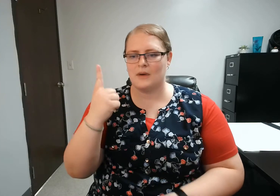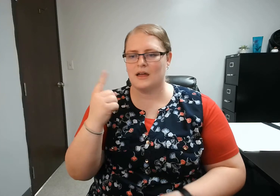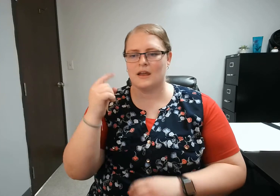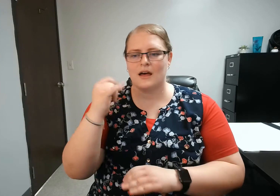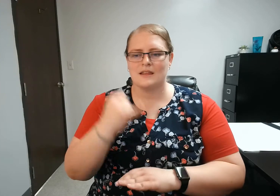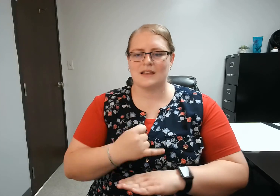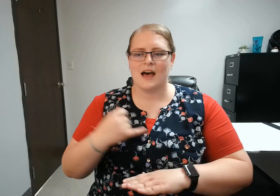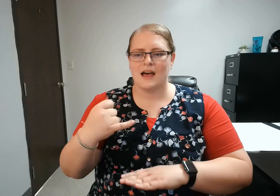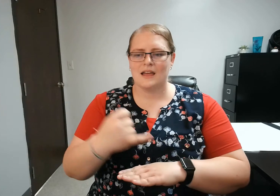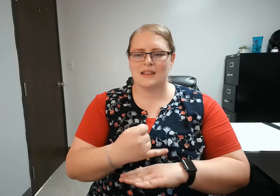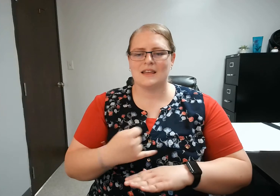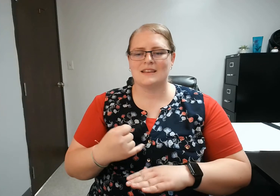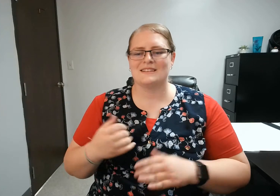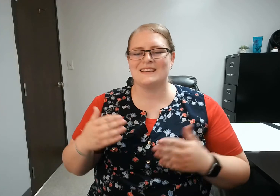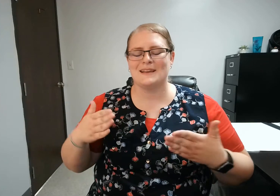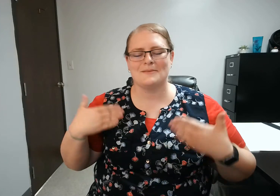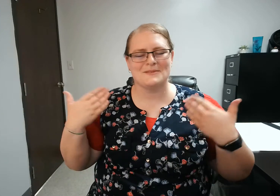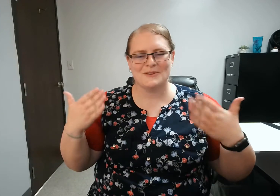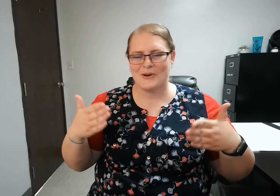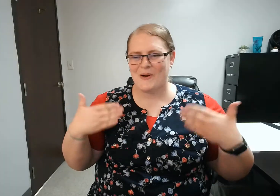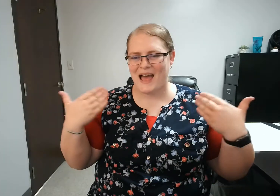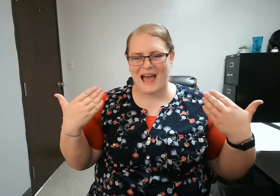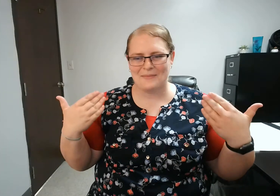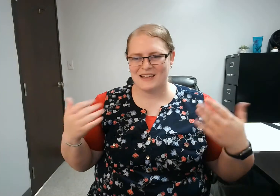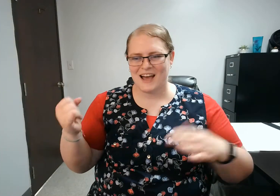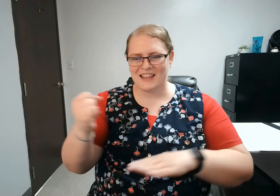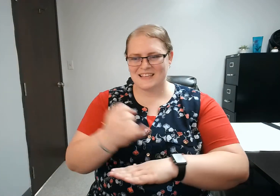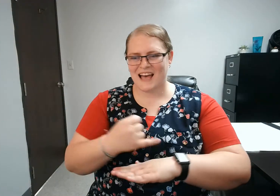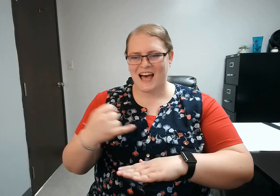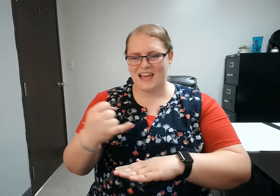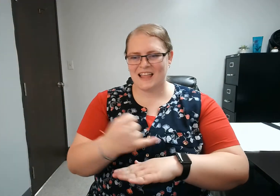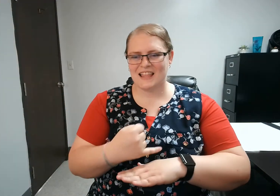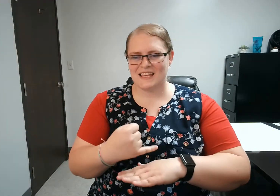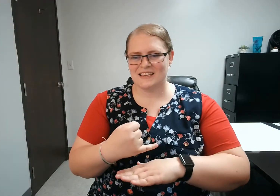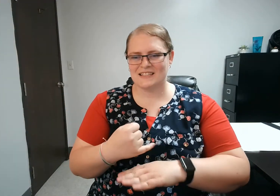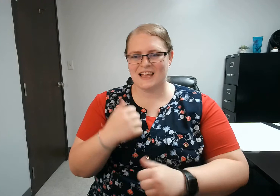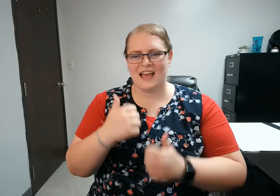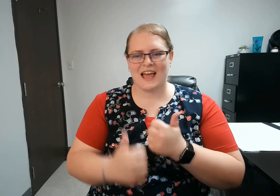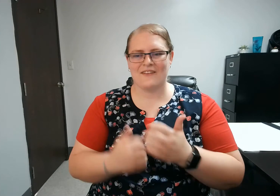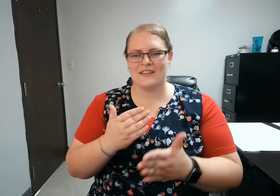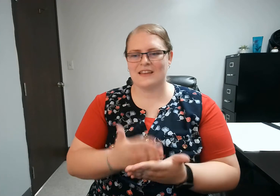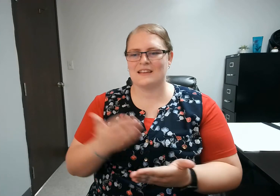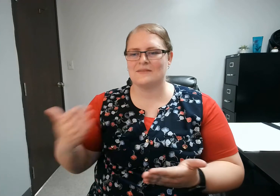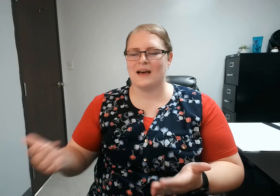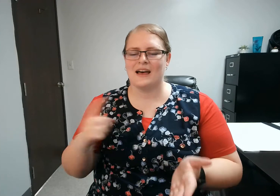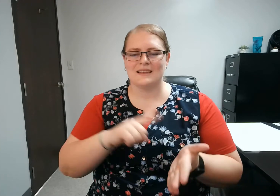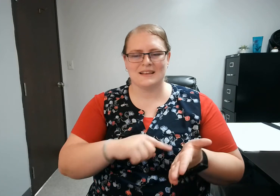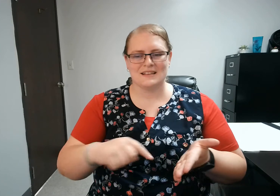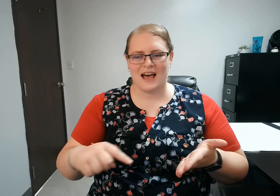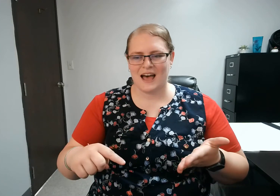on this island Seems so happy on this island Everything is by design